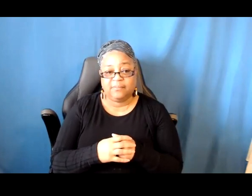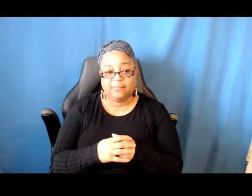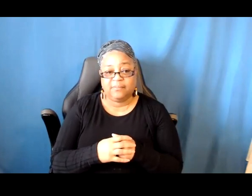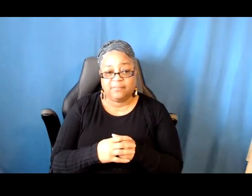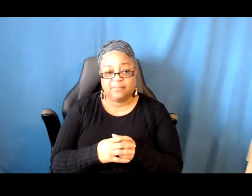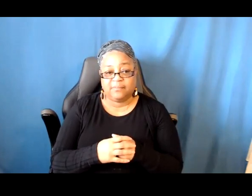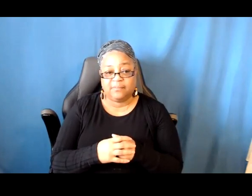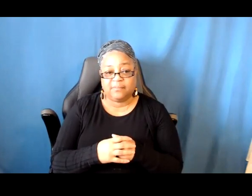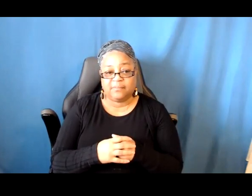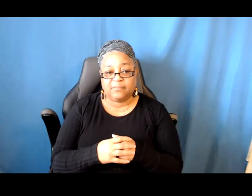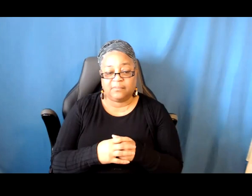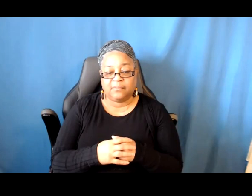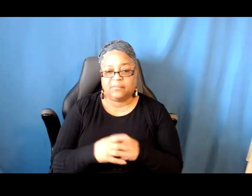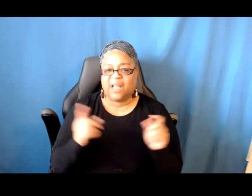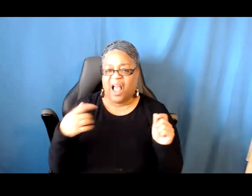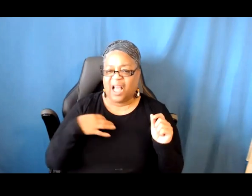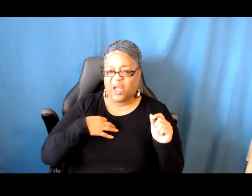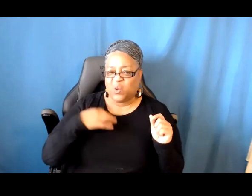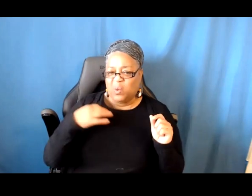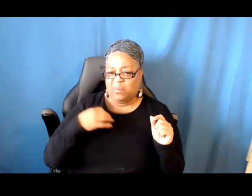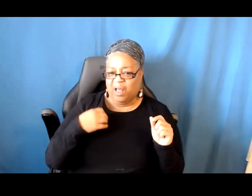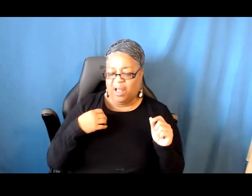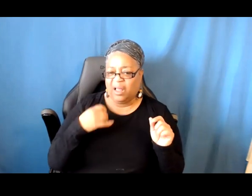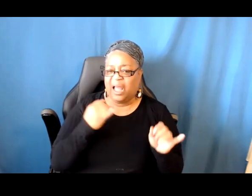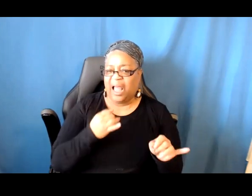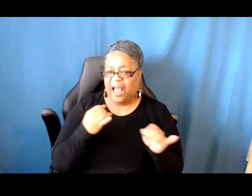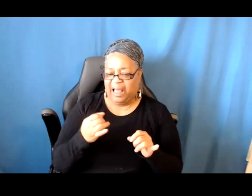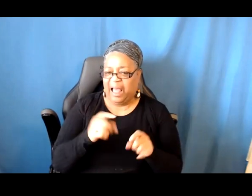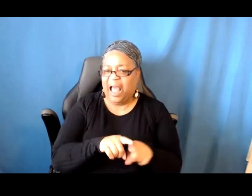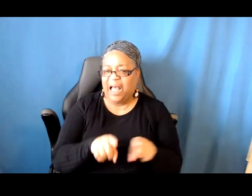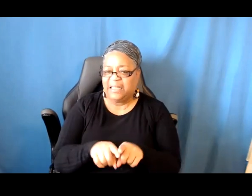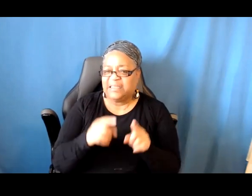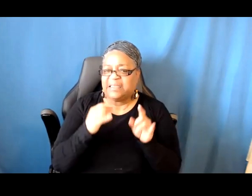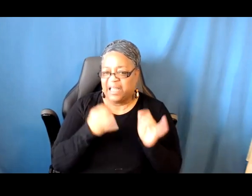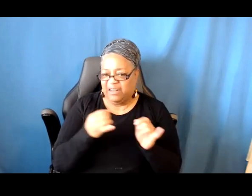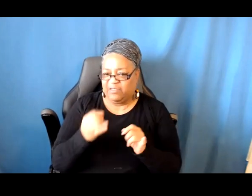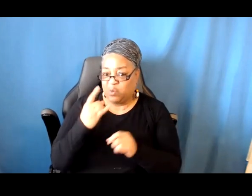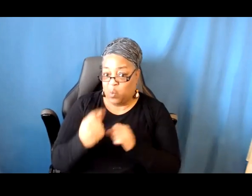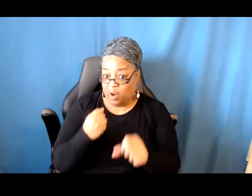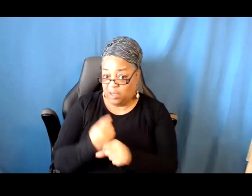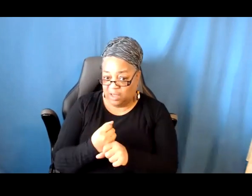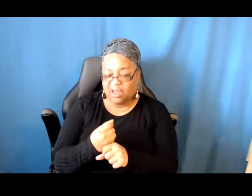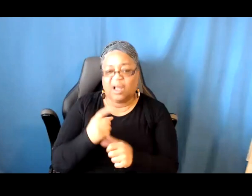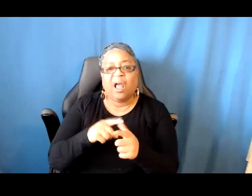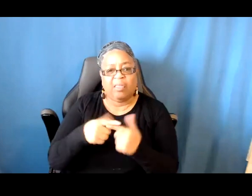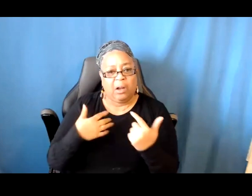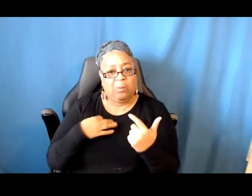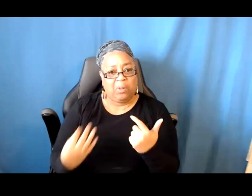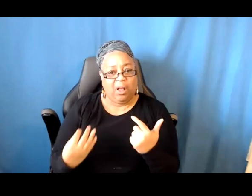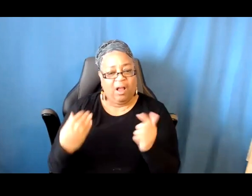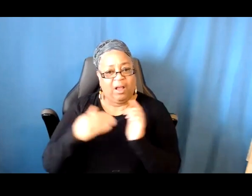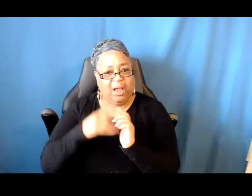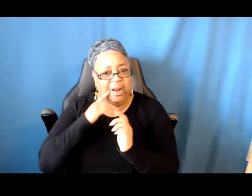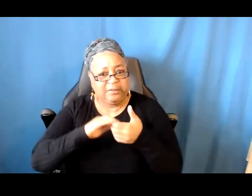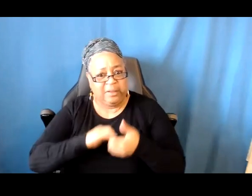Can you apply as an individual for one year and be collective or collaboration the following year? Yes. You just can't do both within one year.